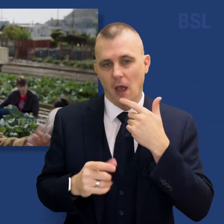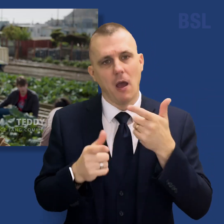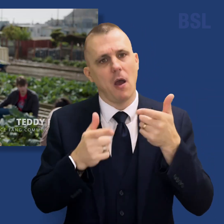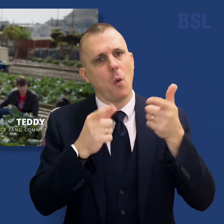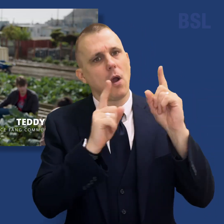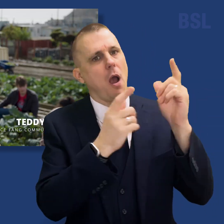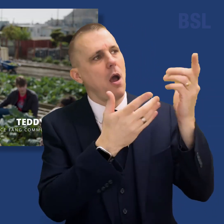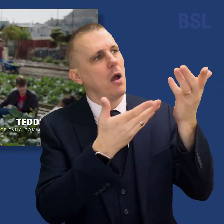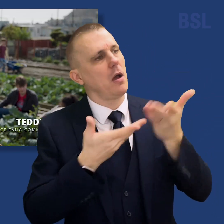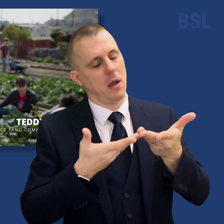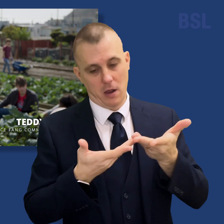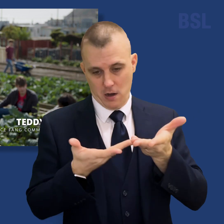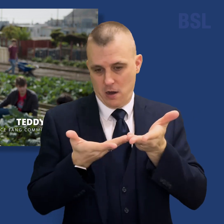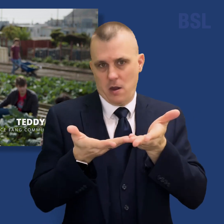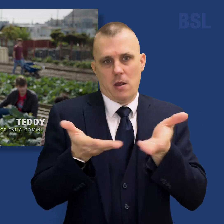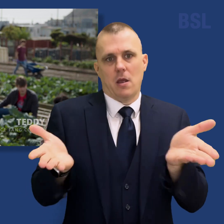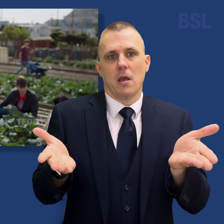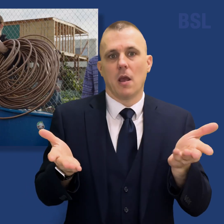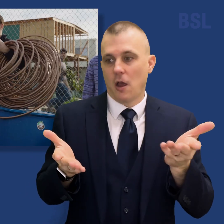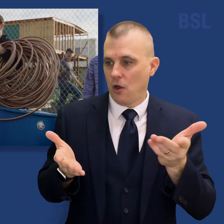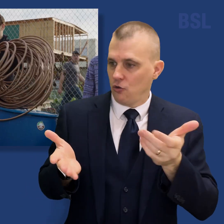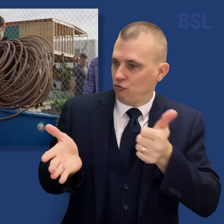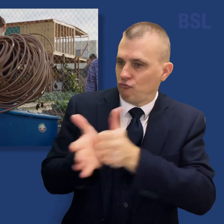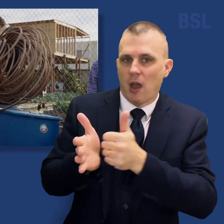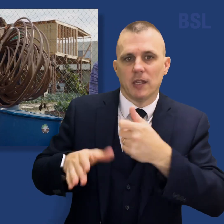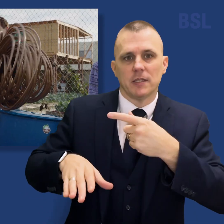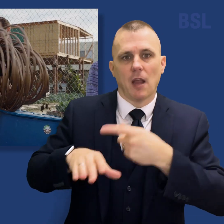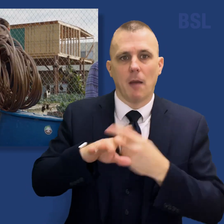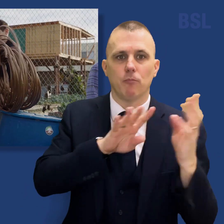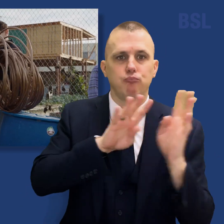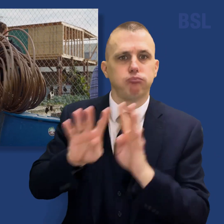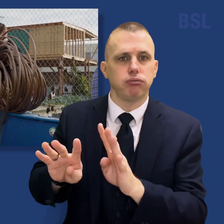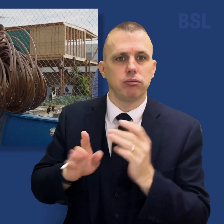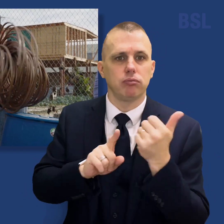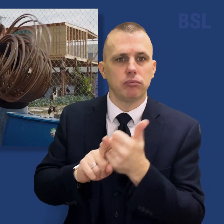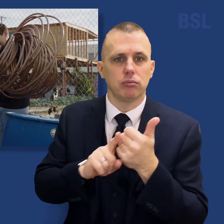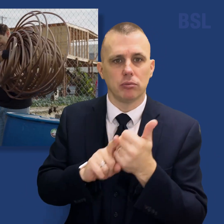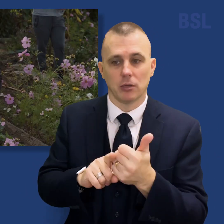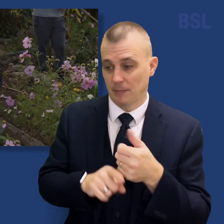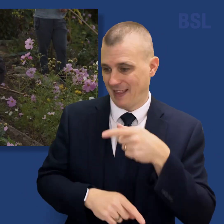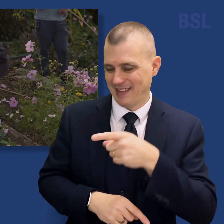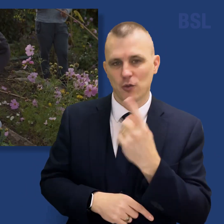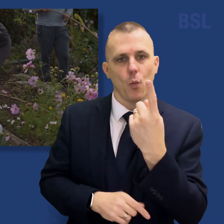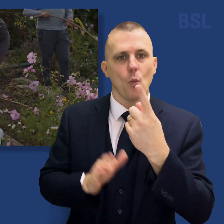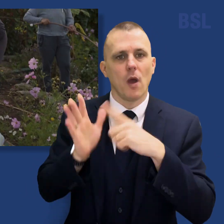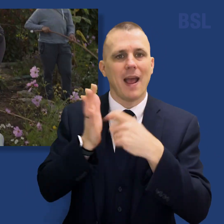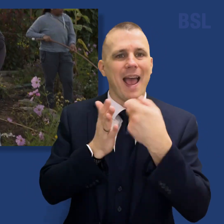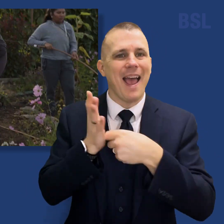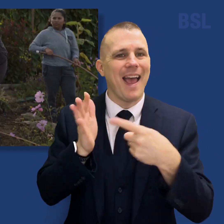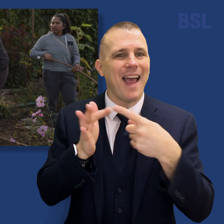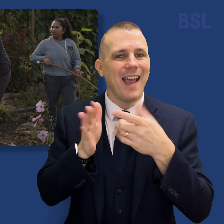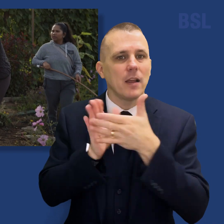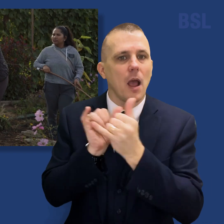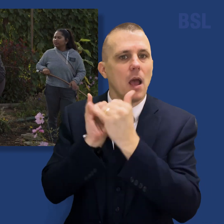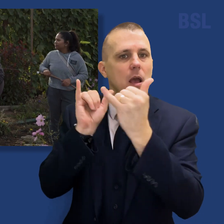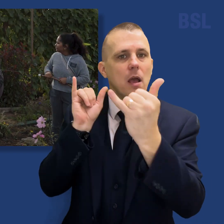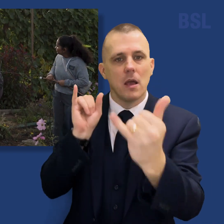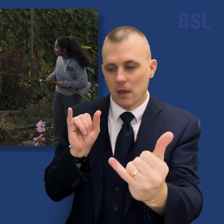godsend that has come to us right at the time that we needed it. Here, a one-acre patch of land got a much-needed